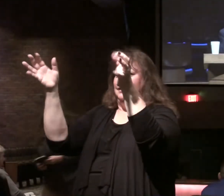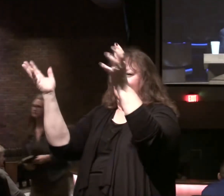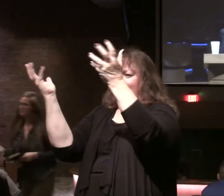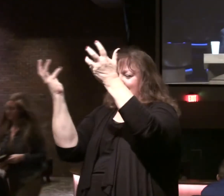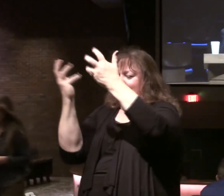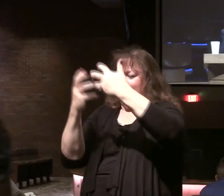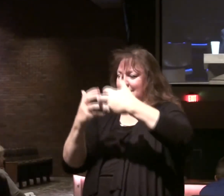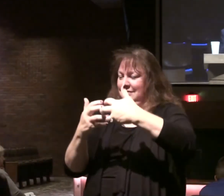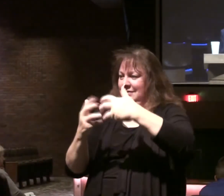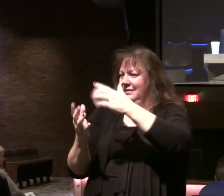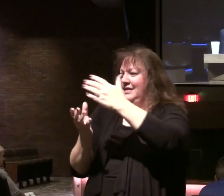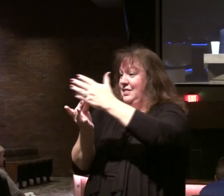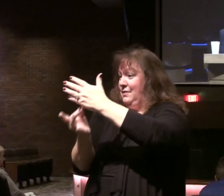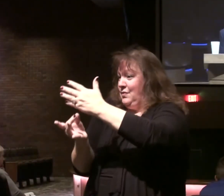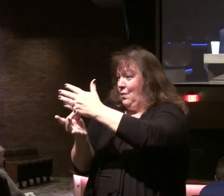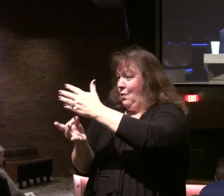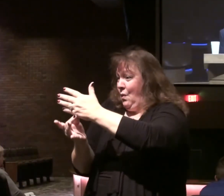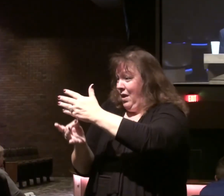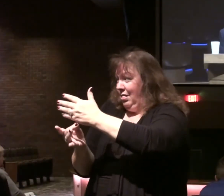The oil.